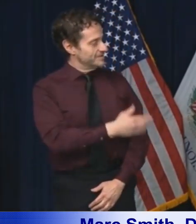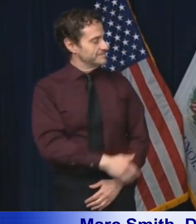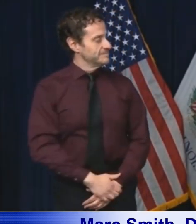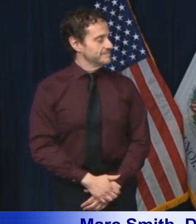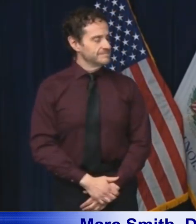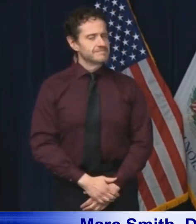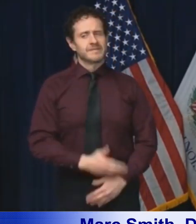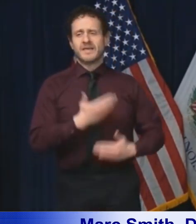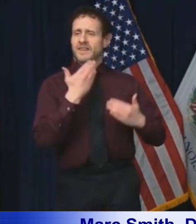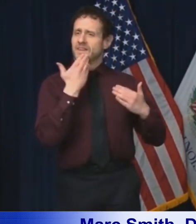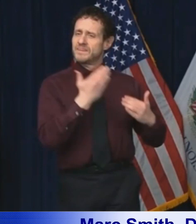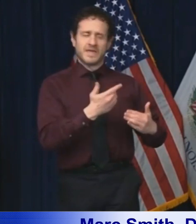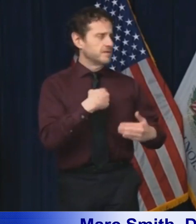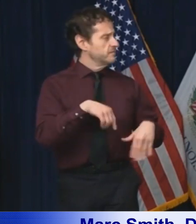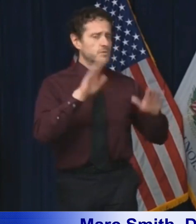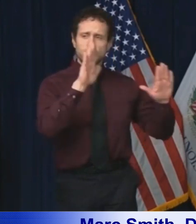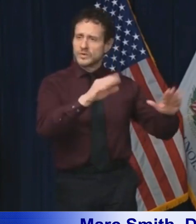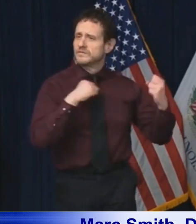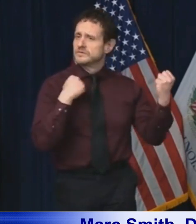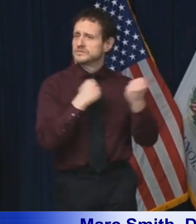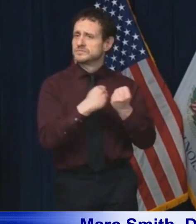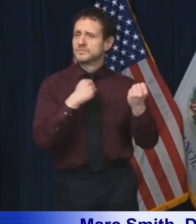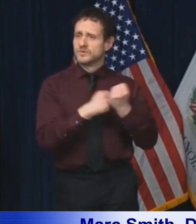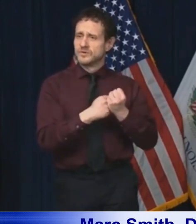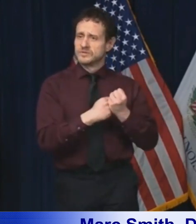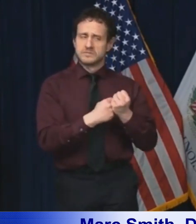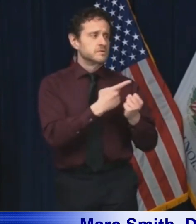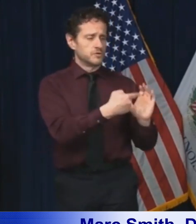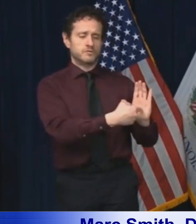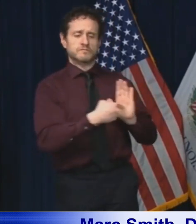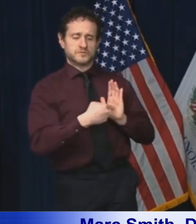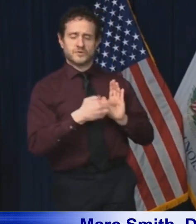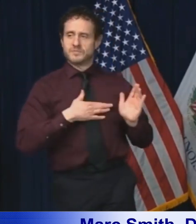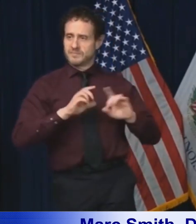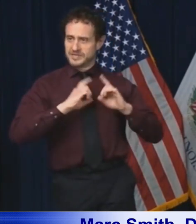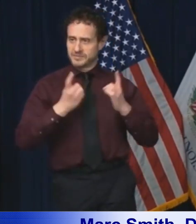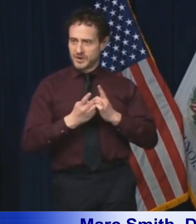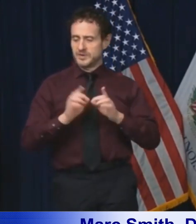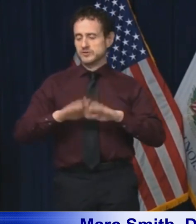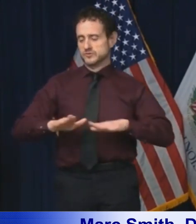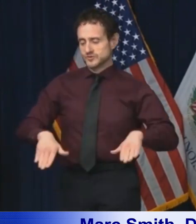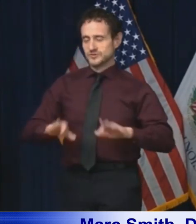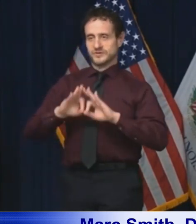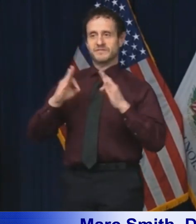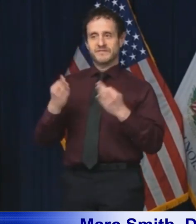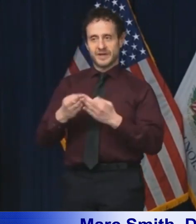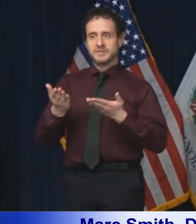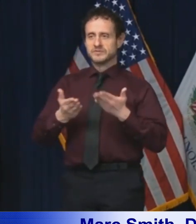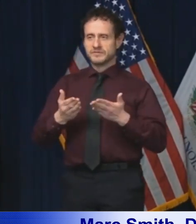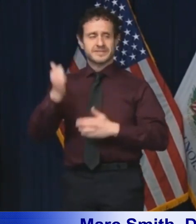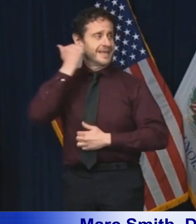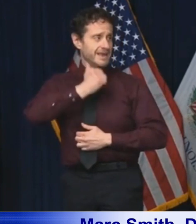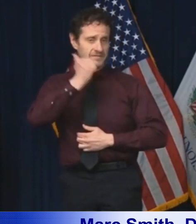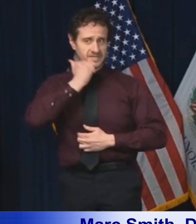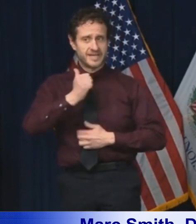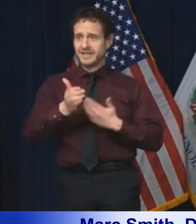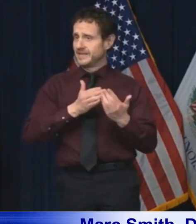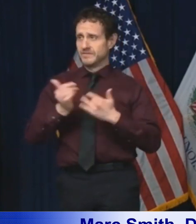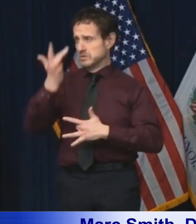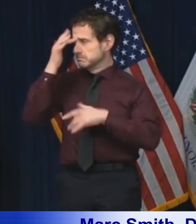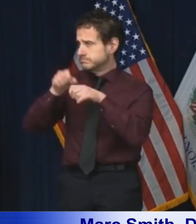Governor, thank you for your incredible support that you've shown the Department of Children and Family Services every day of this crisis.